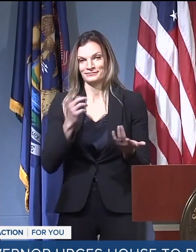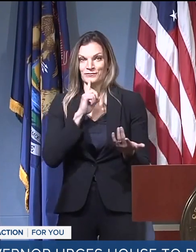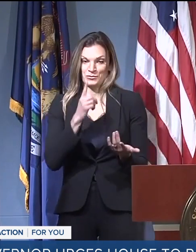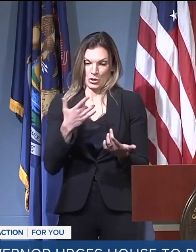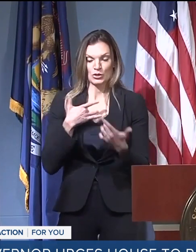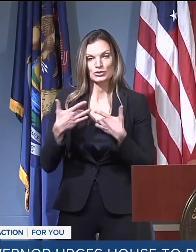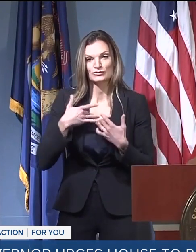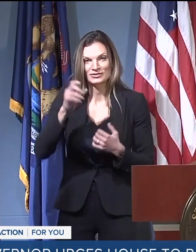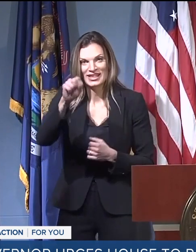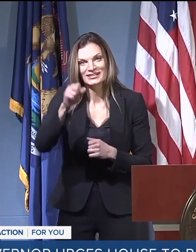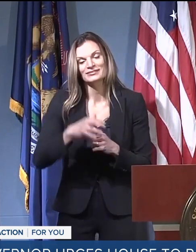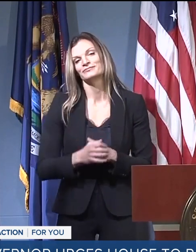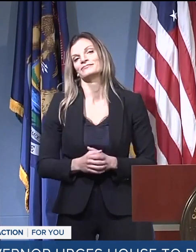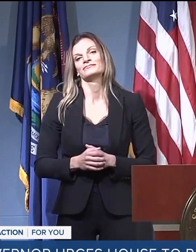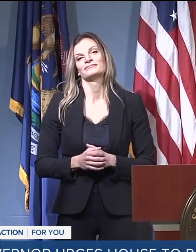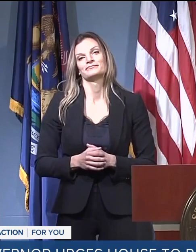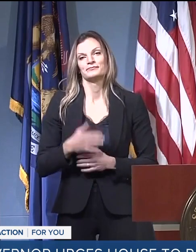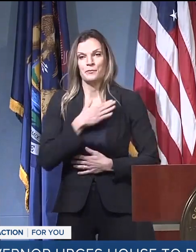concern.